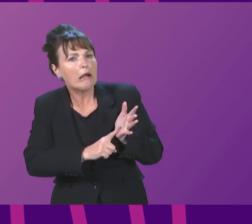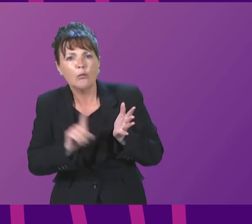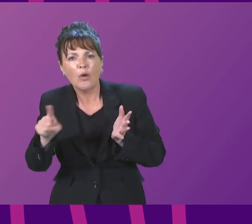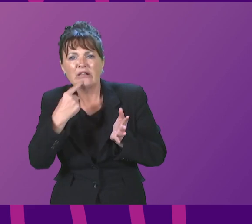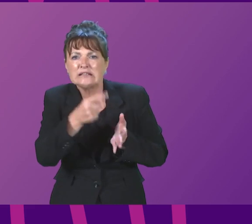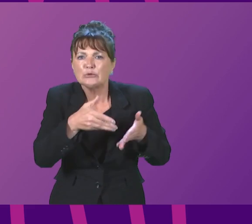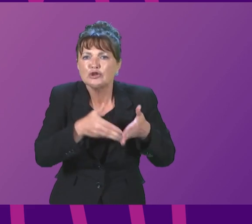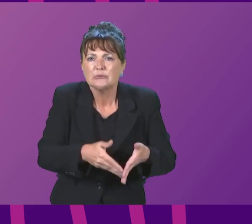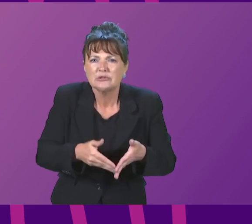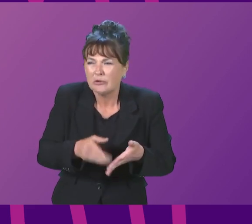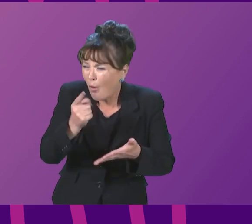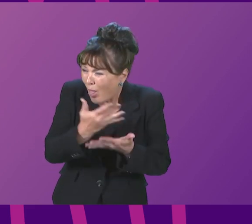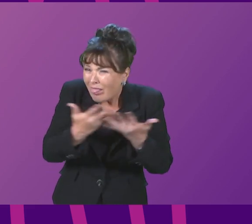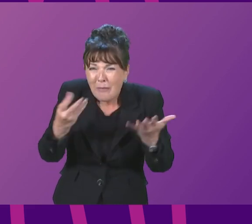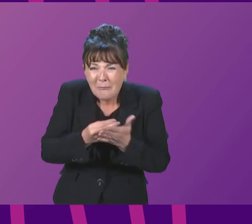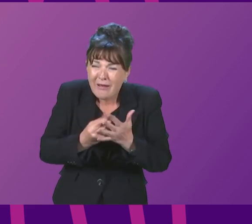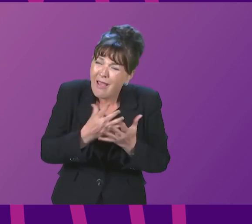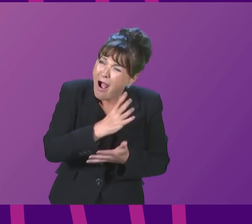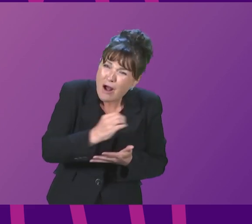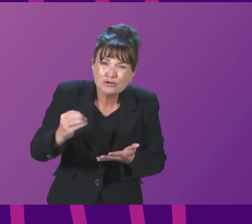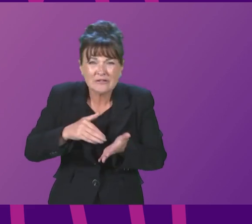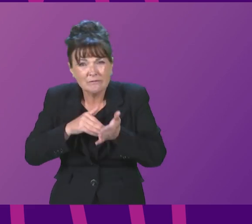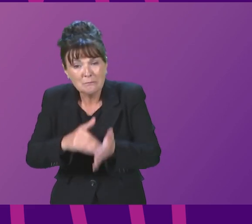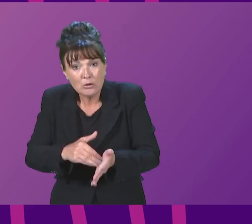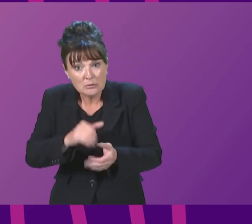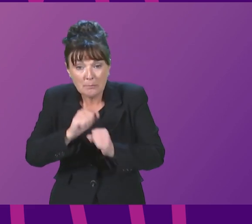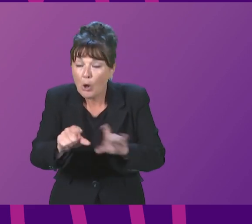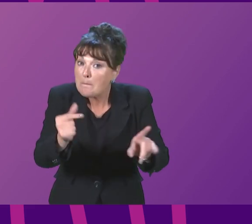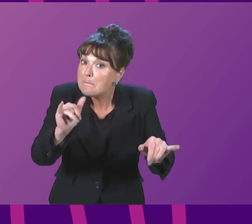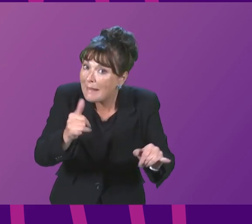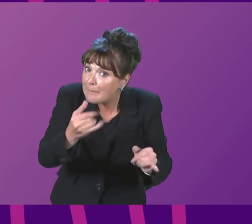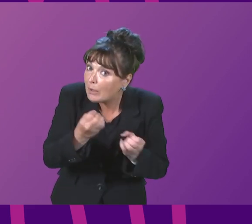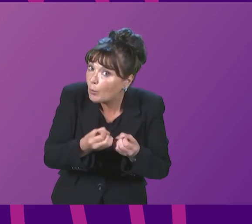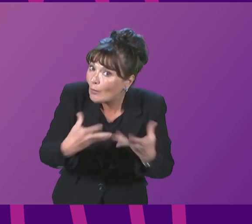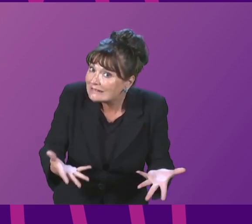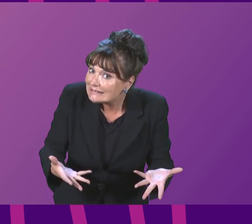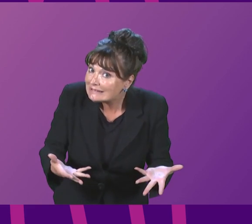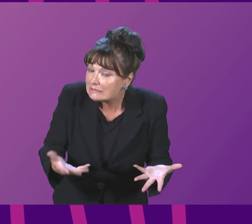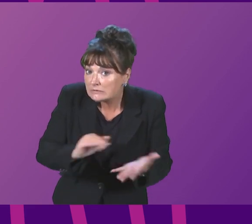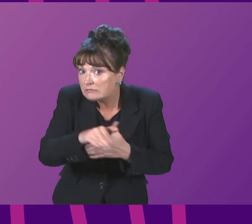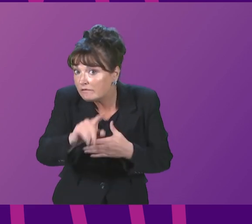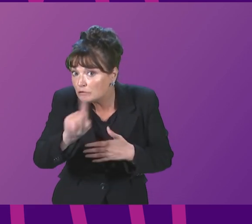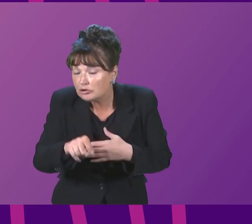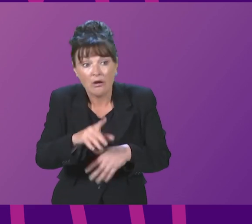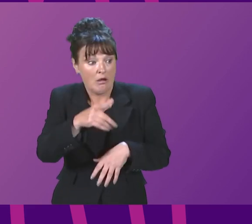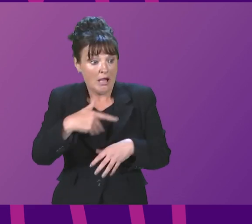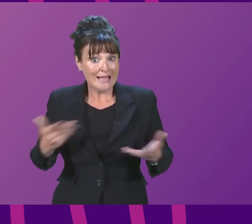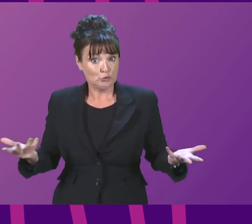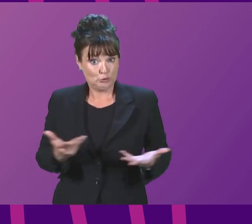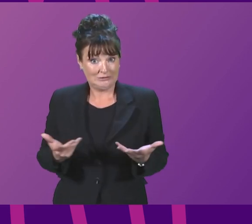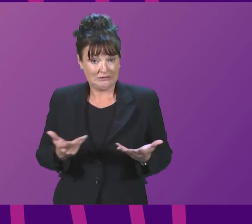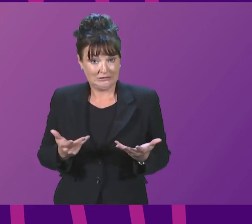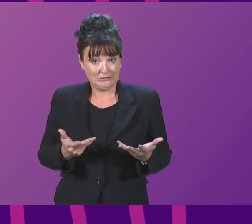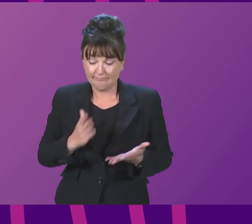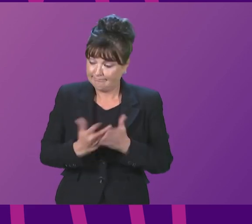All that money, hundreds of millions of pounds that could be wasted. And today, the First Minister's former right-hand man, the